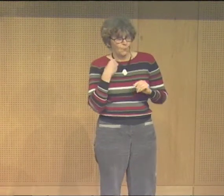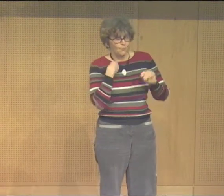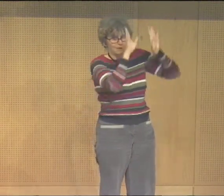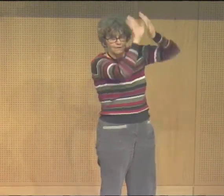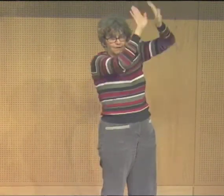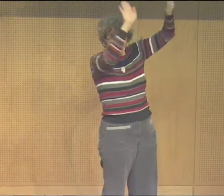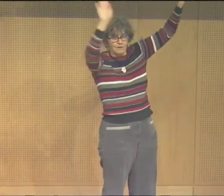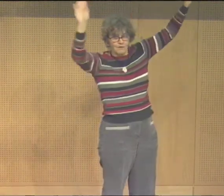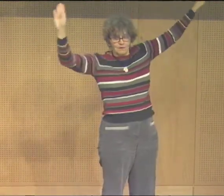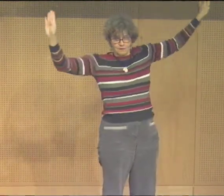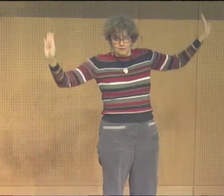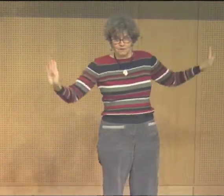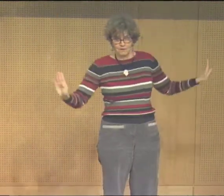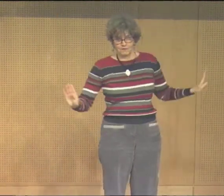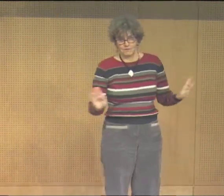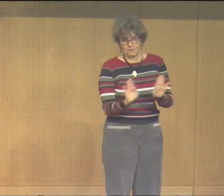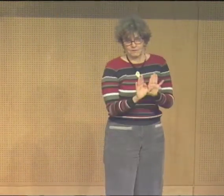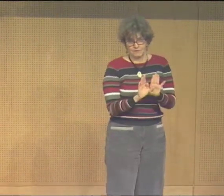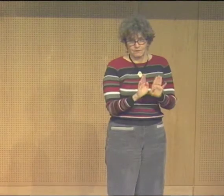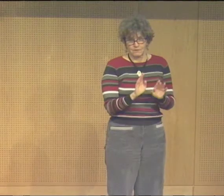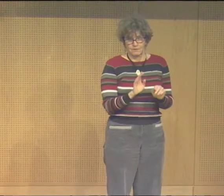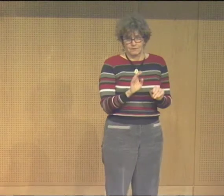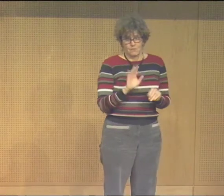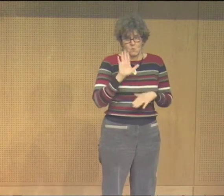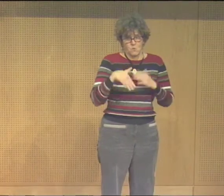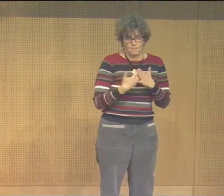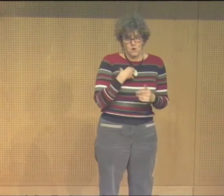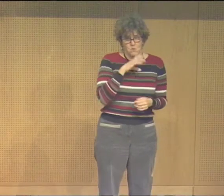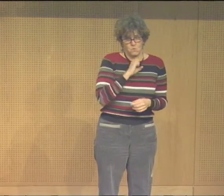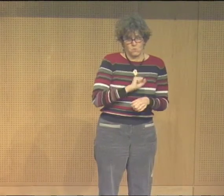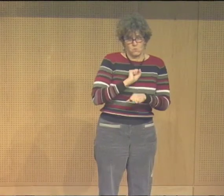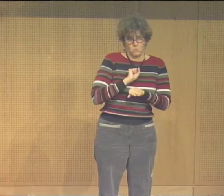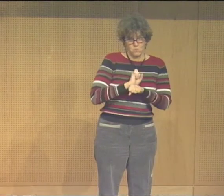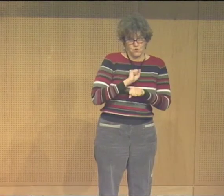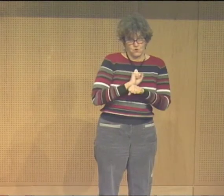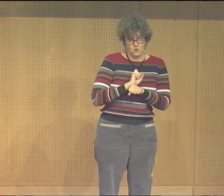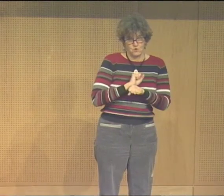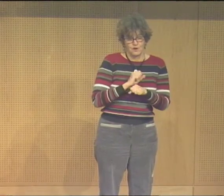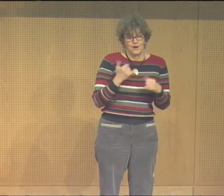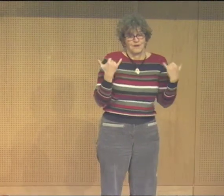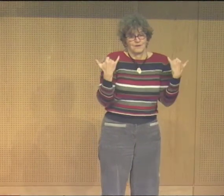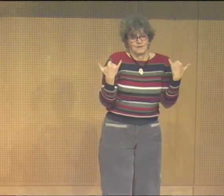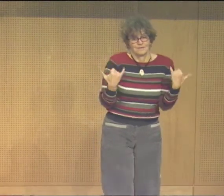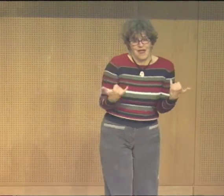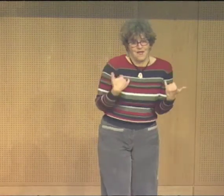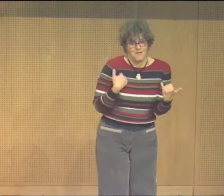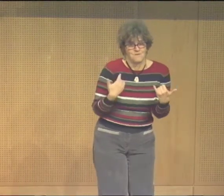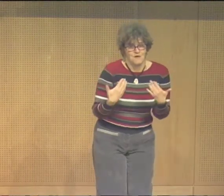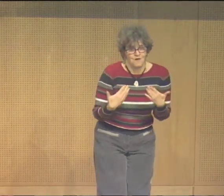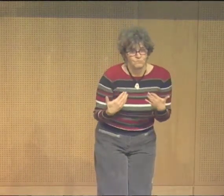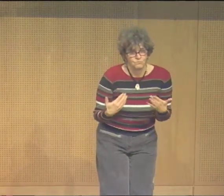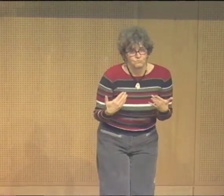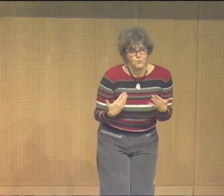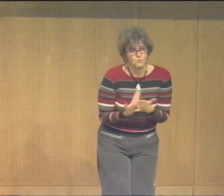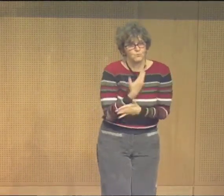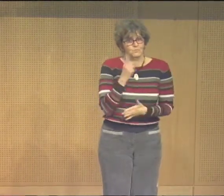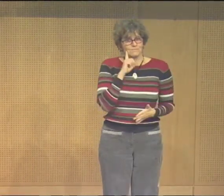of those to show my experience in the development of my Deaf identity. So a lot of this is older